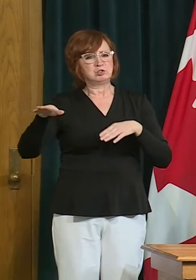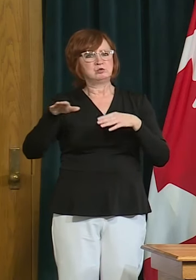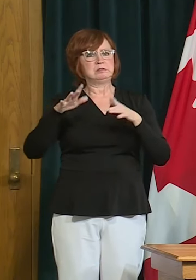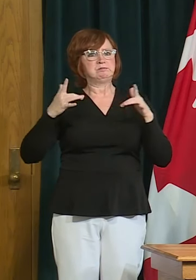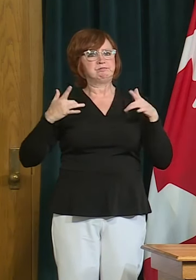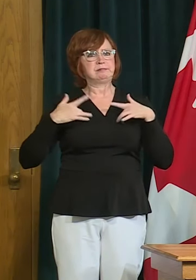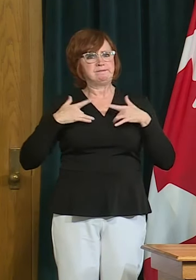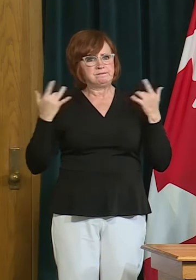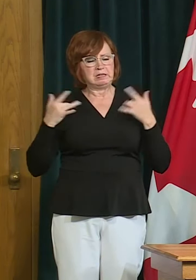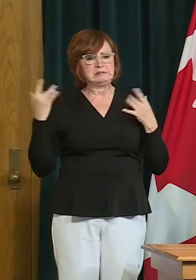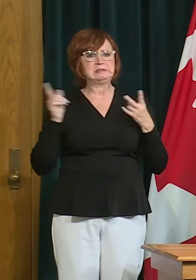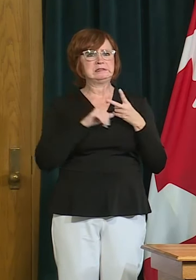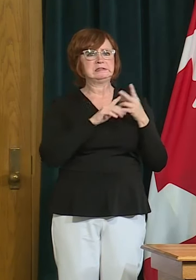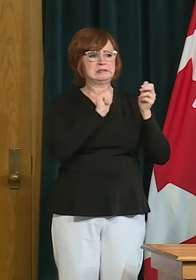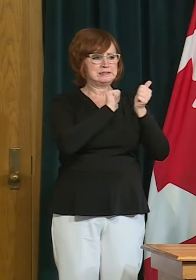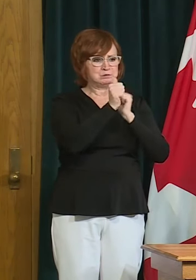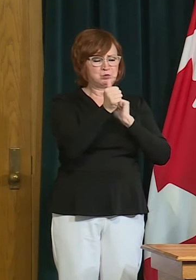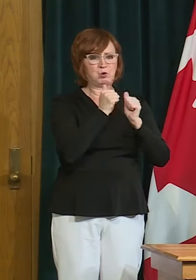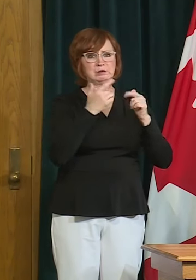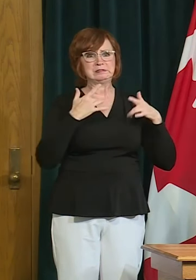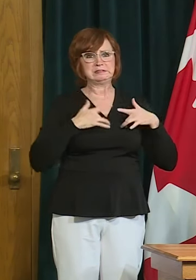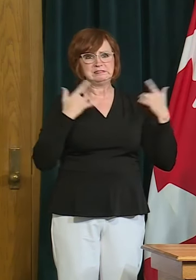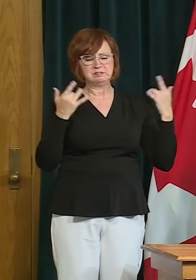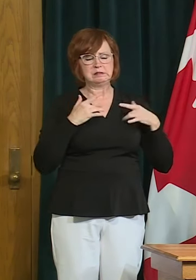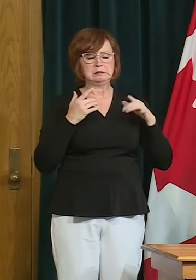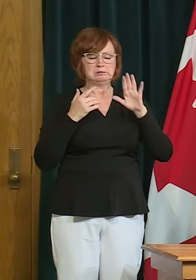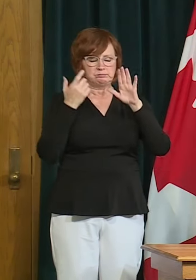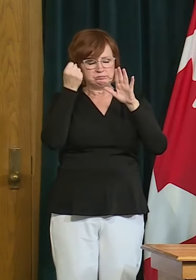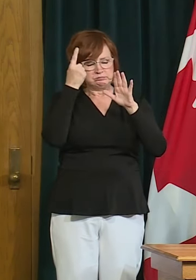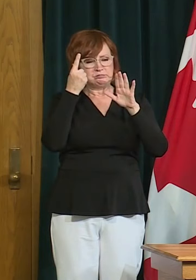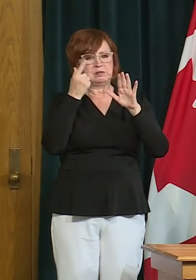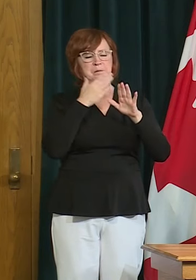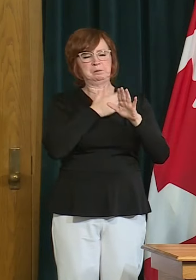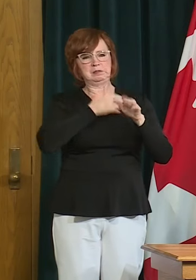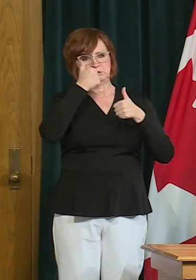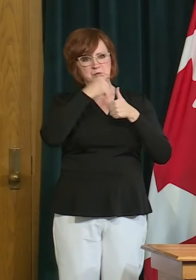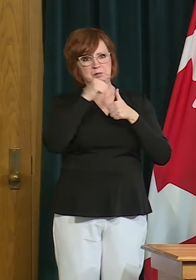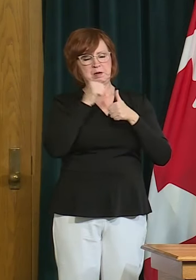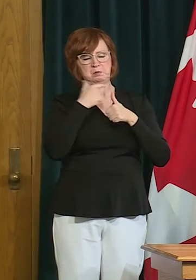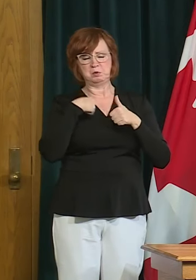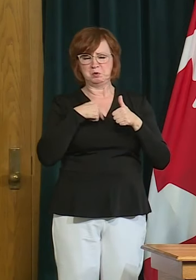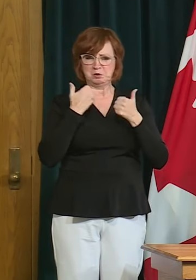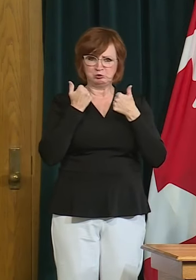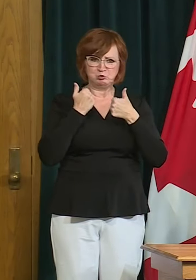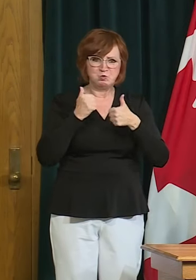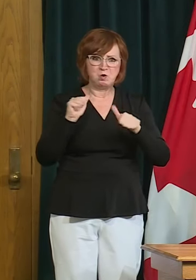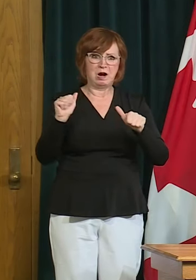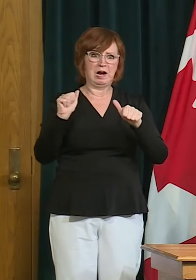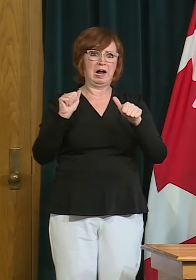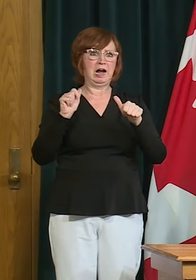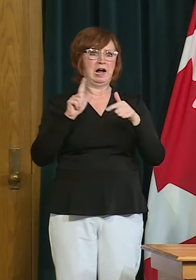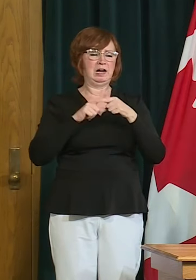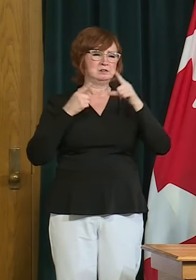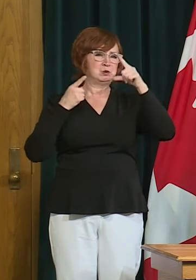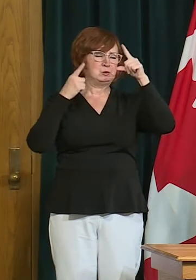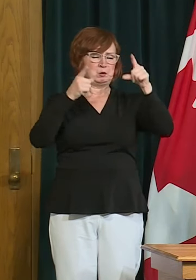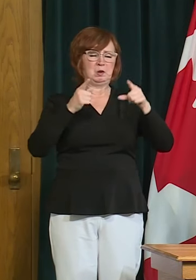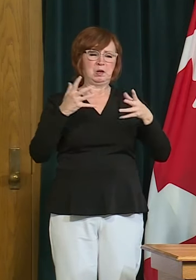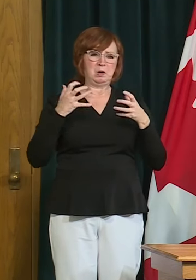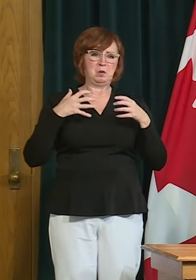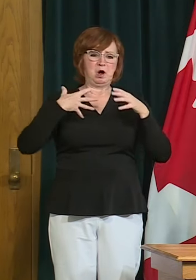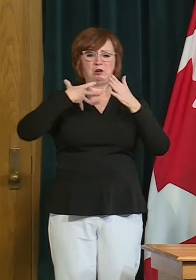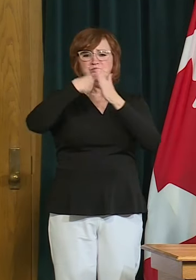and we're working very hard to come up with some parameters where we can safely get our kids out and get back to um